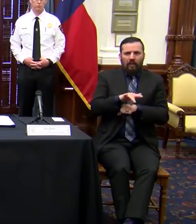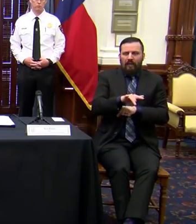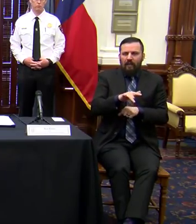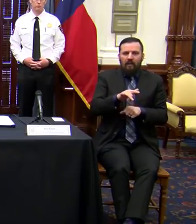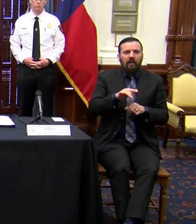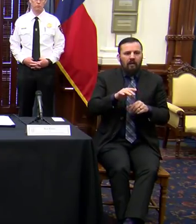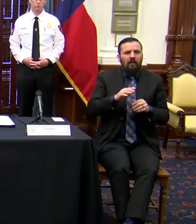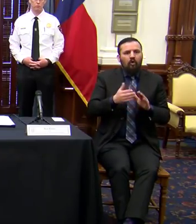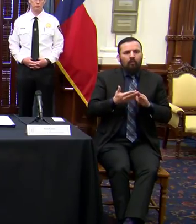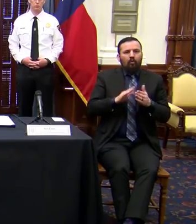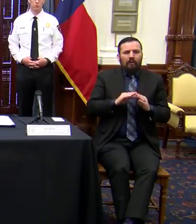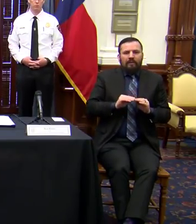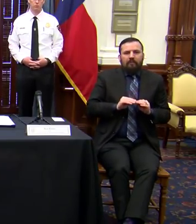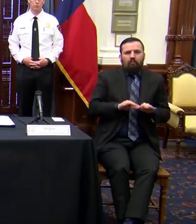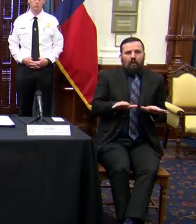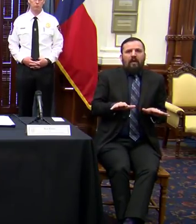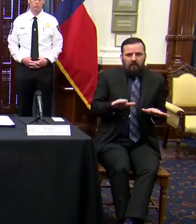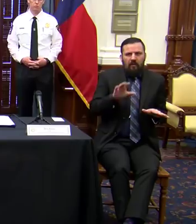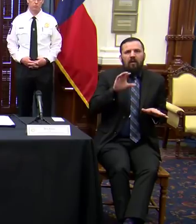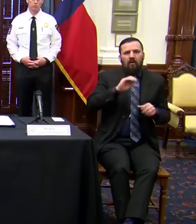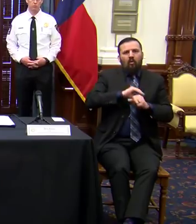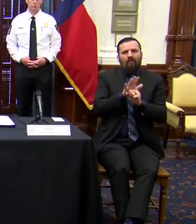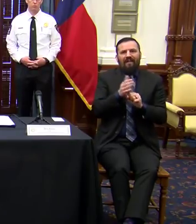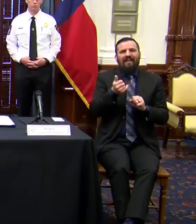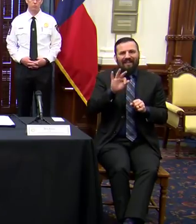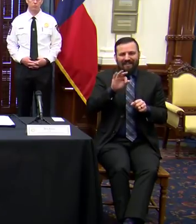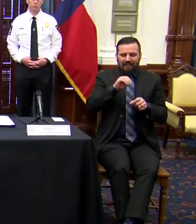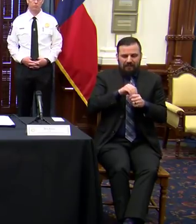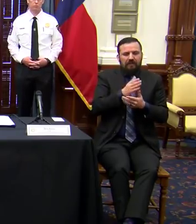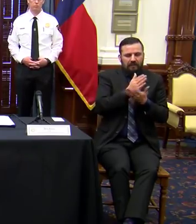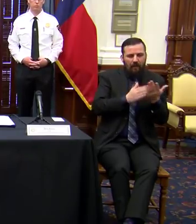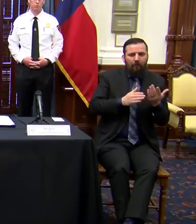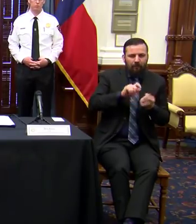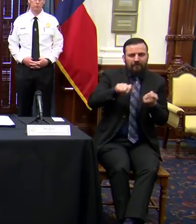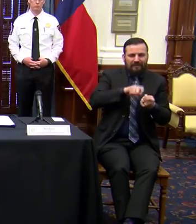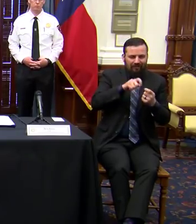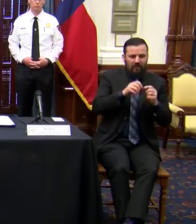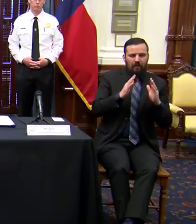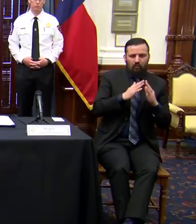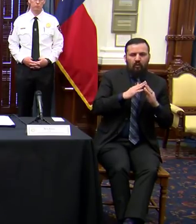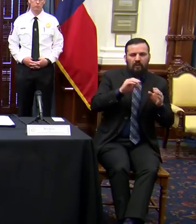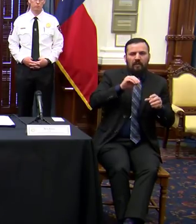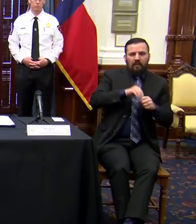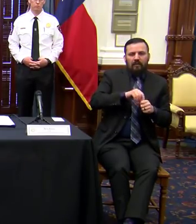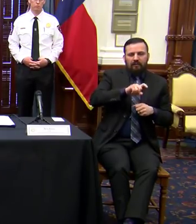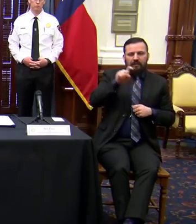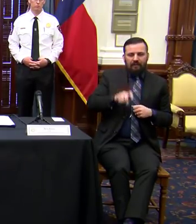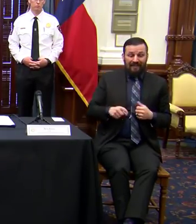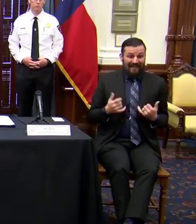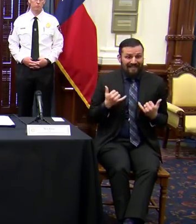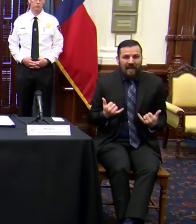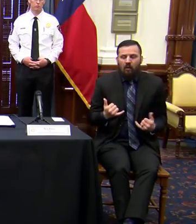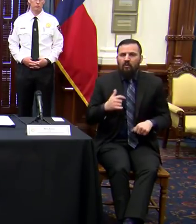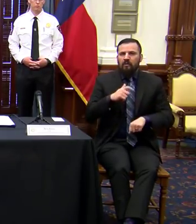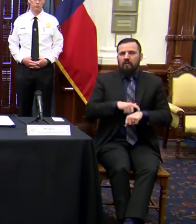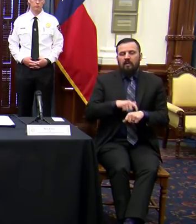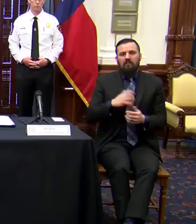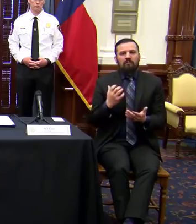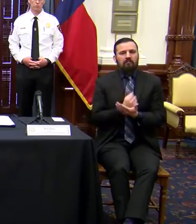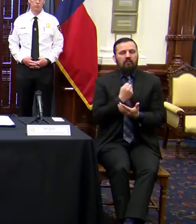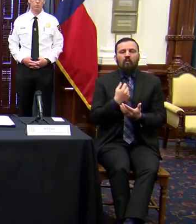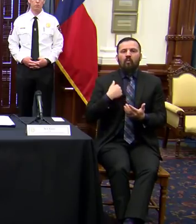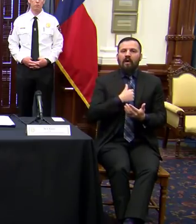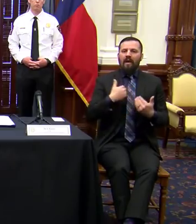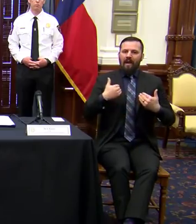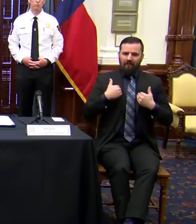spread of COVID-19 in certain communities in Texas. And so now is the time, we have the opportunity, if we